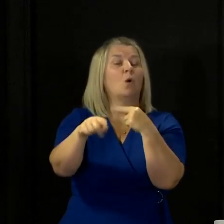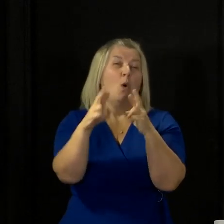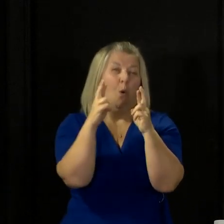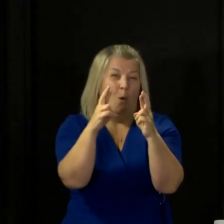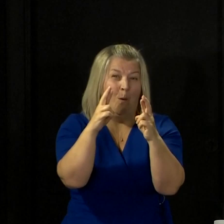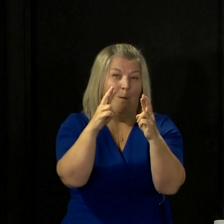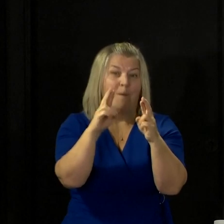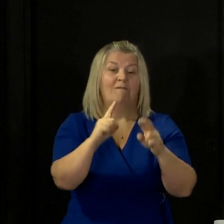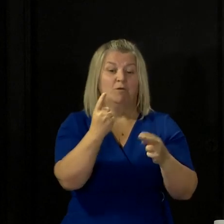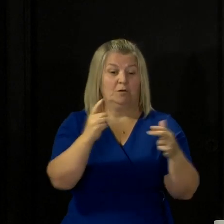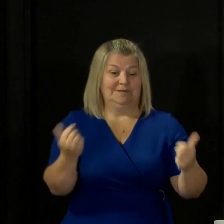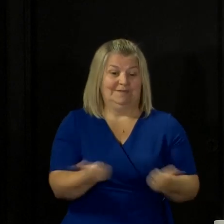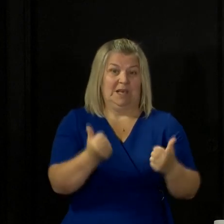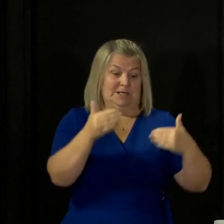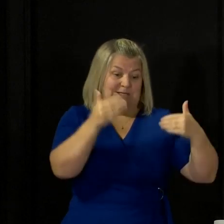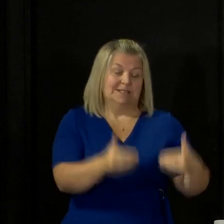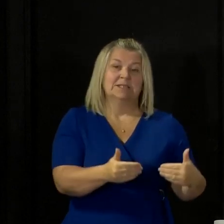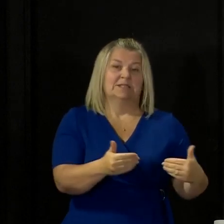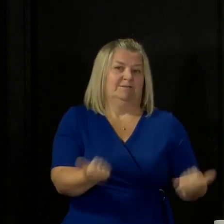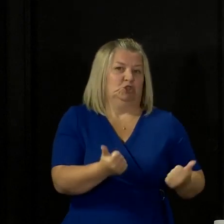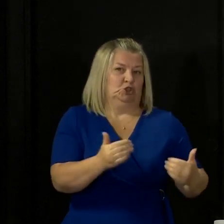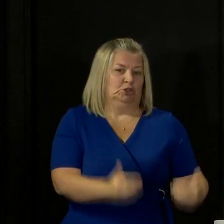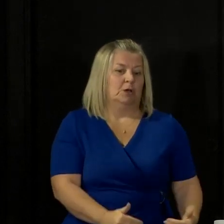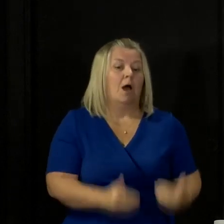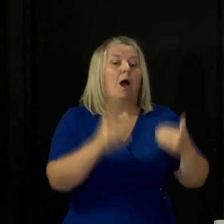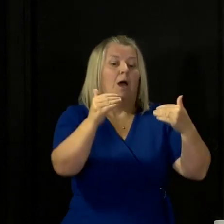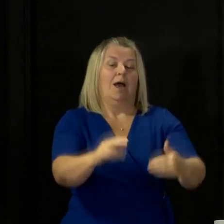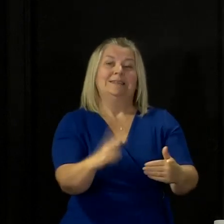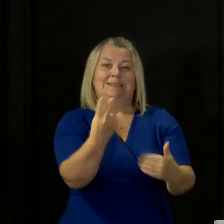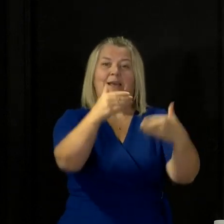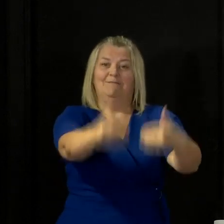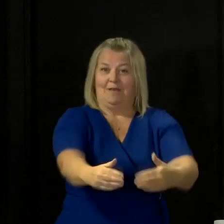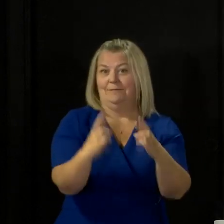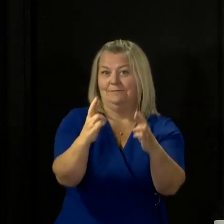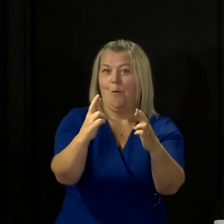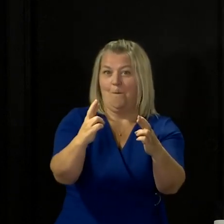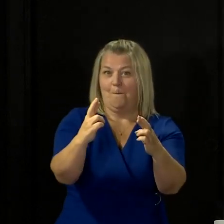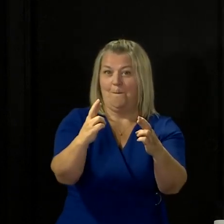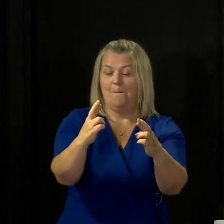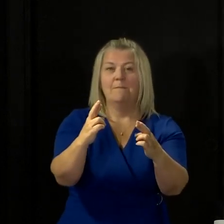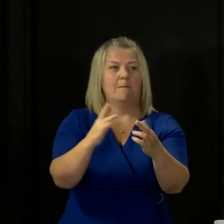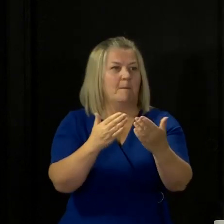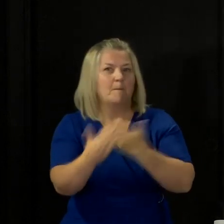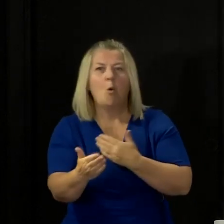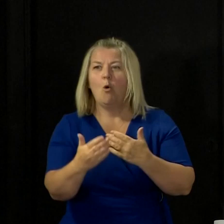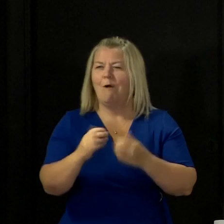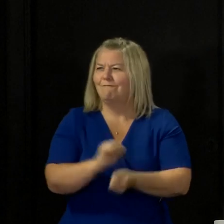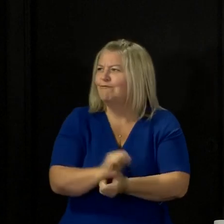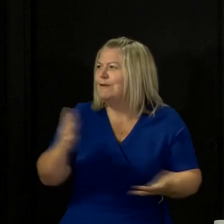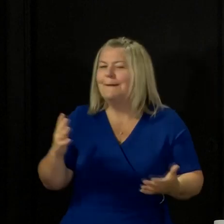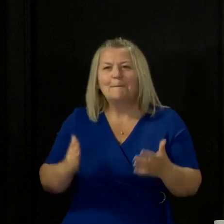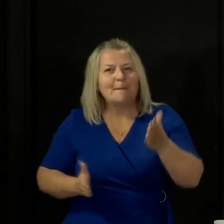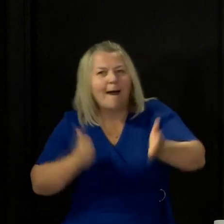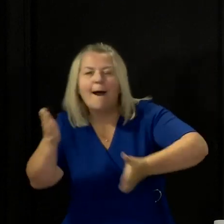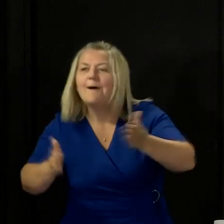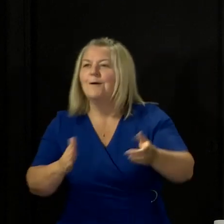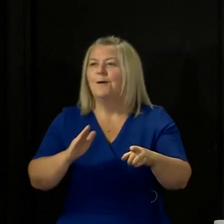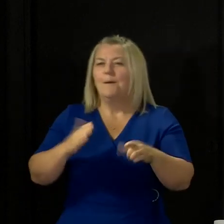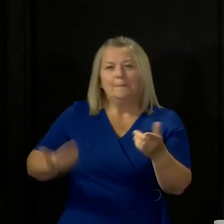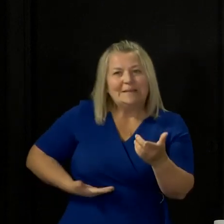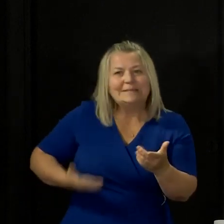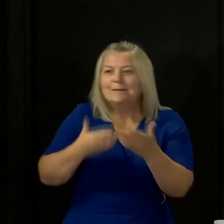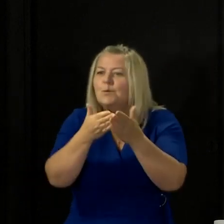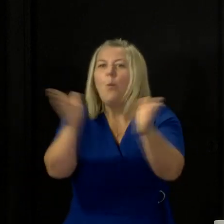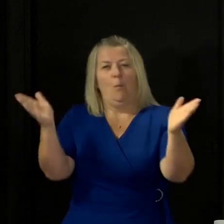phase of our route map out of lockdown, with more individual freedoms restored and more businesses able to open up and operate